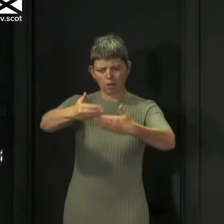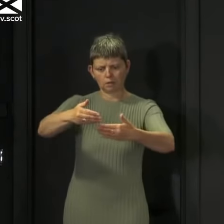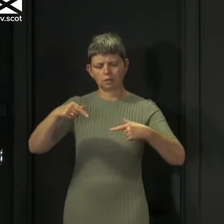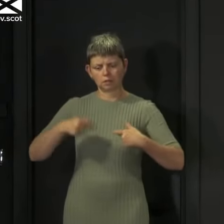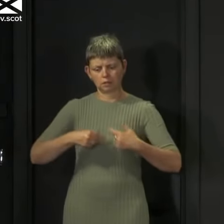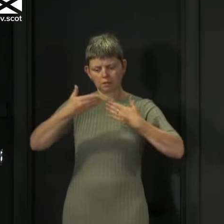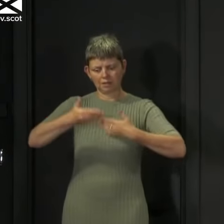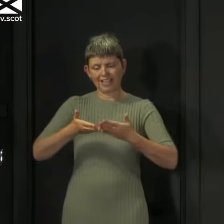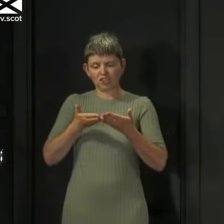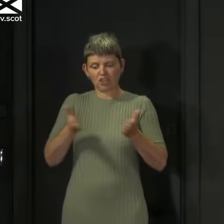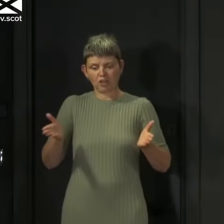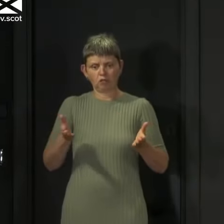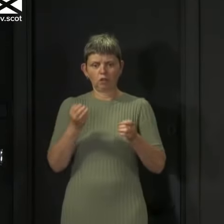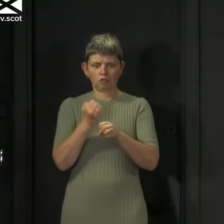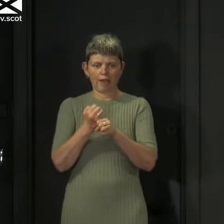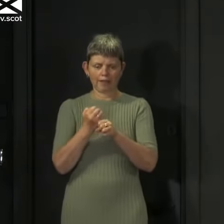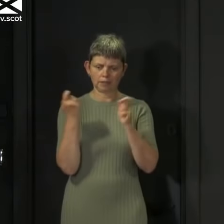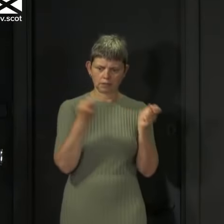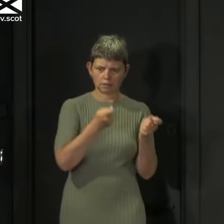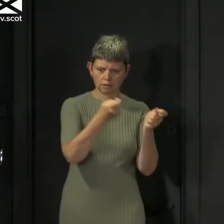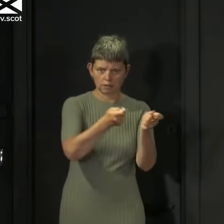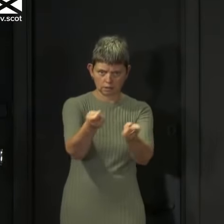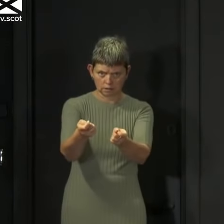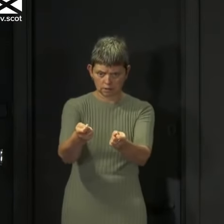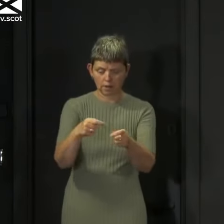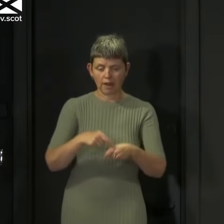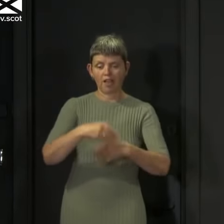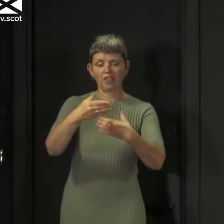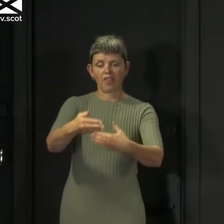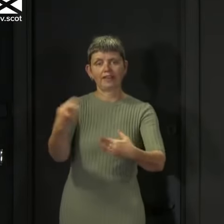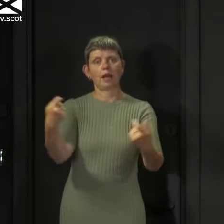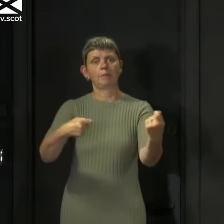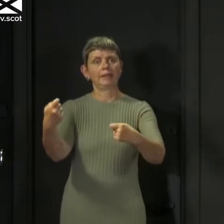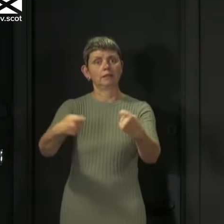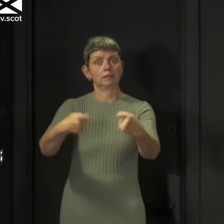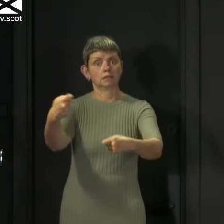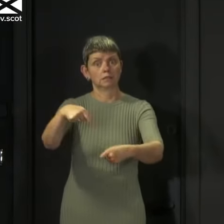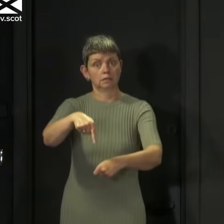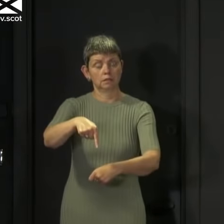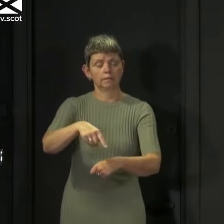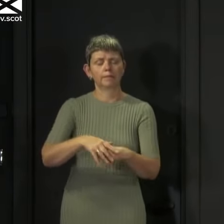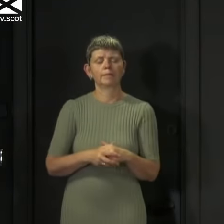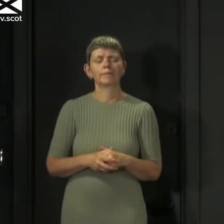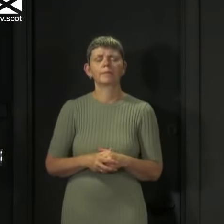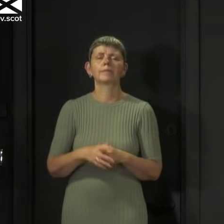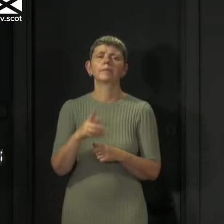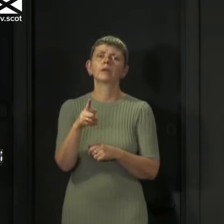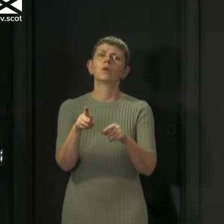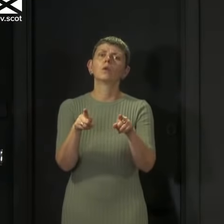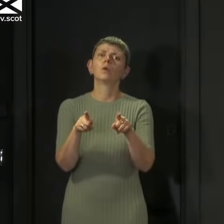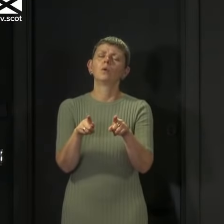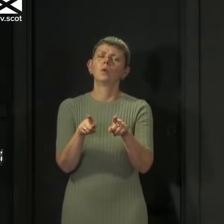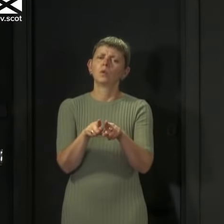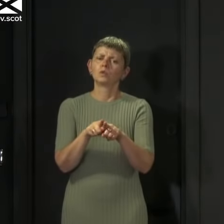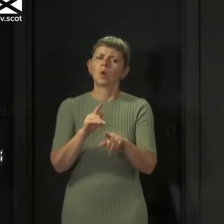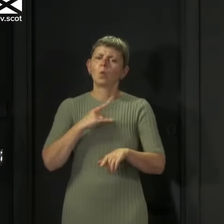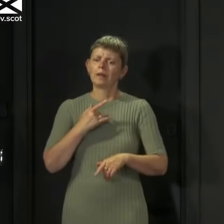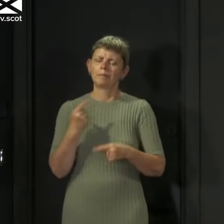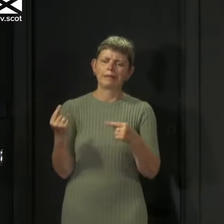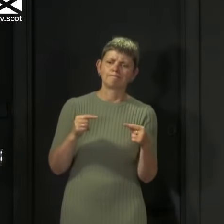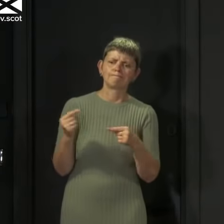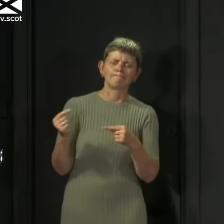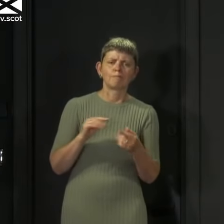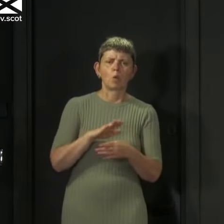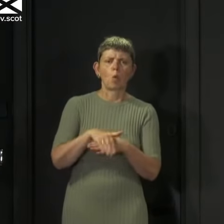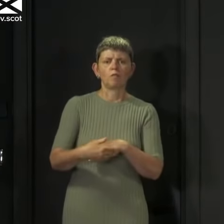could be identified and rectified. There will also be a debate to be had, I'm sure, about, you know, whether it